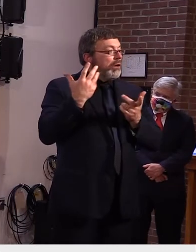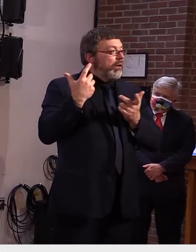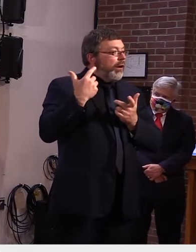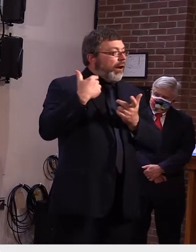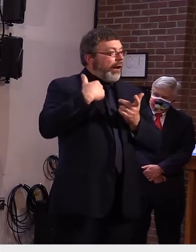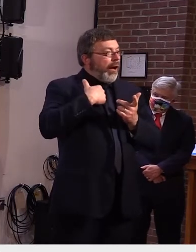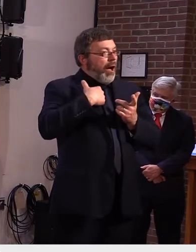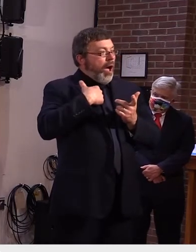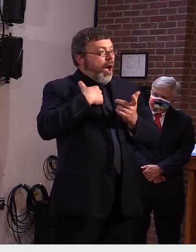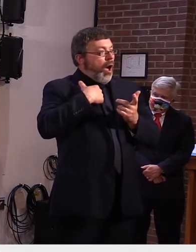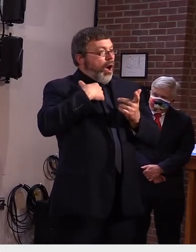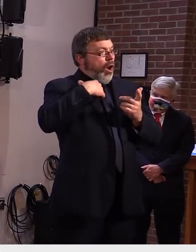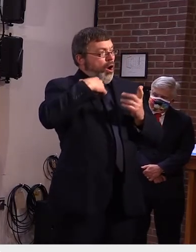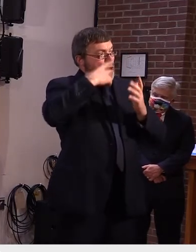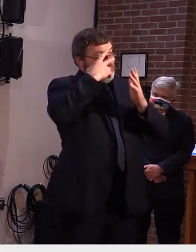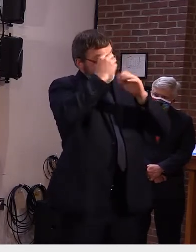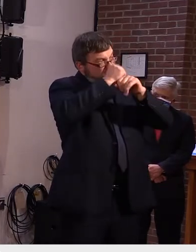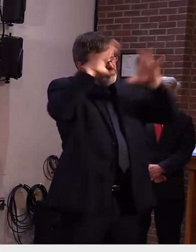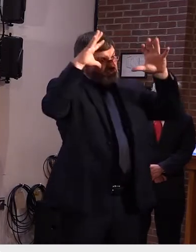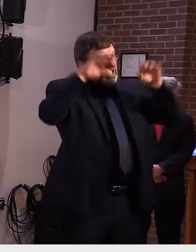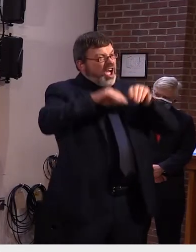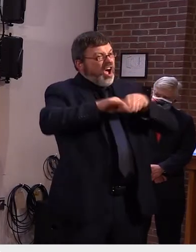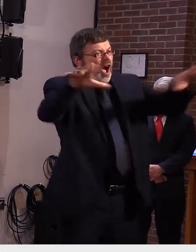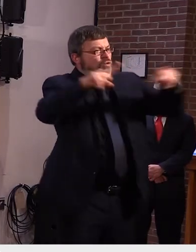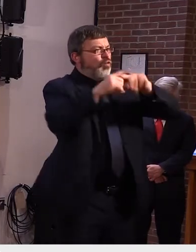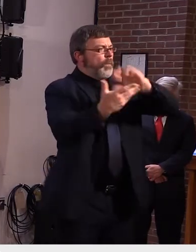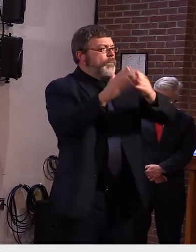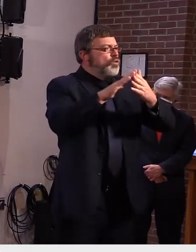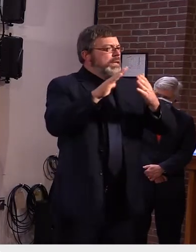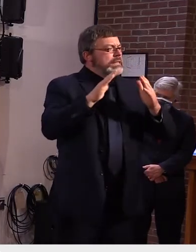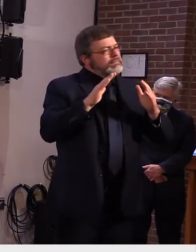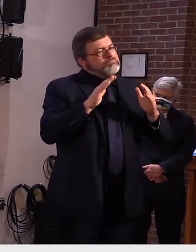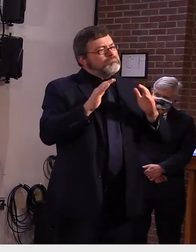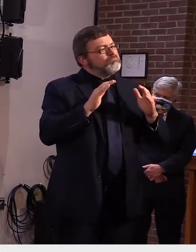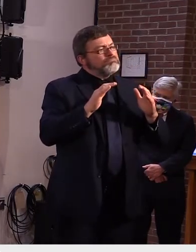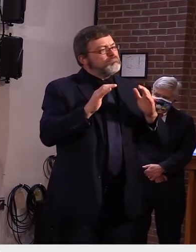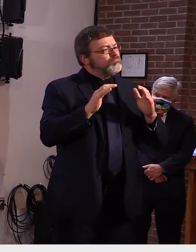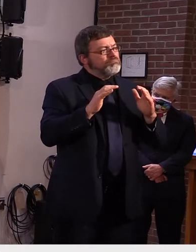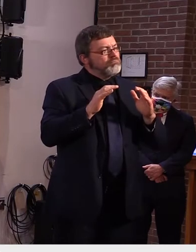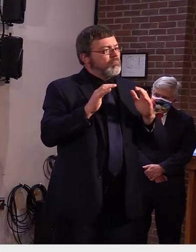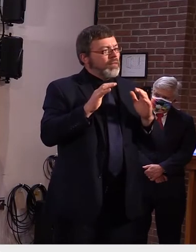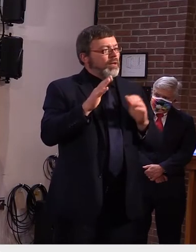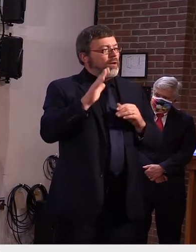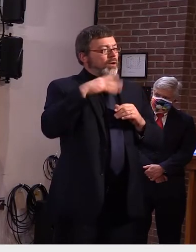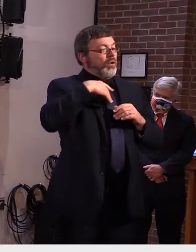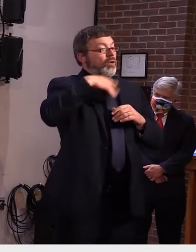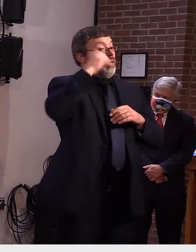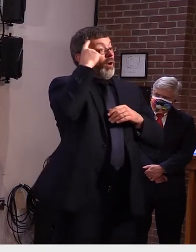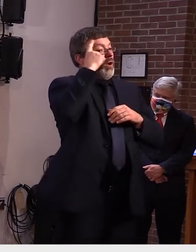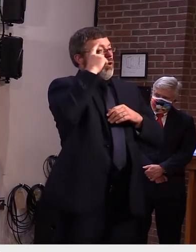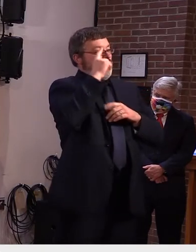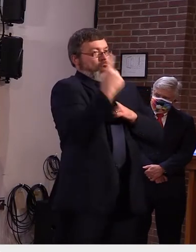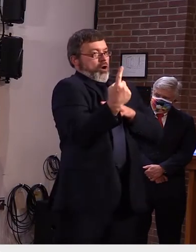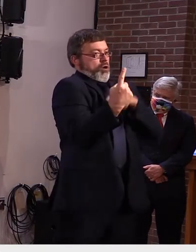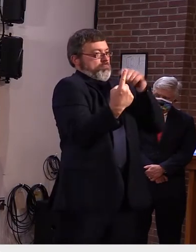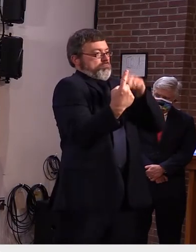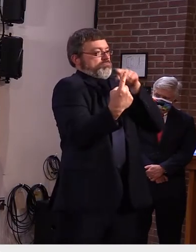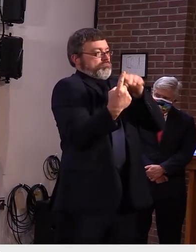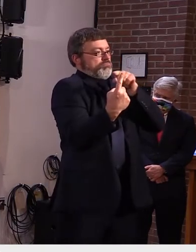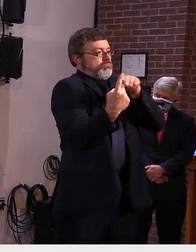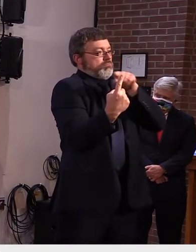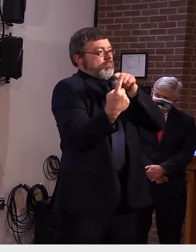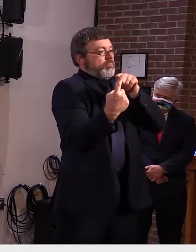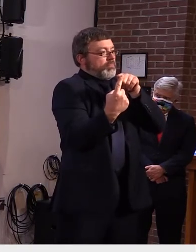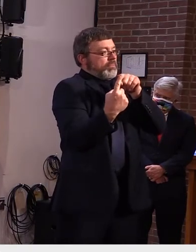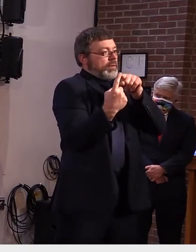community but you know it's not unheard of that once you have a case you can sometimes have one or two additional rounds of